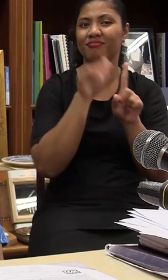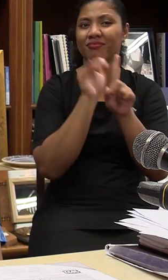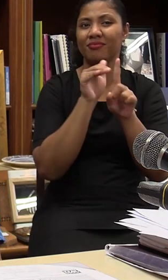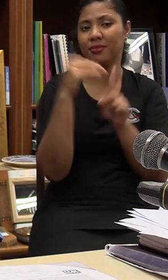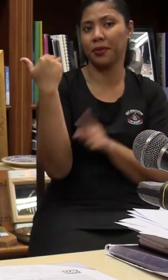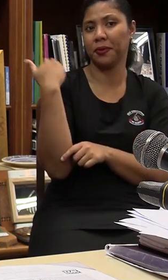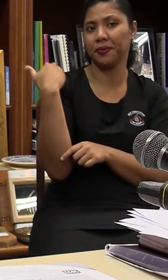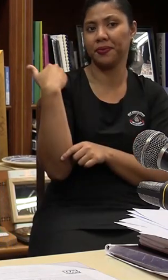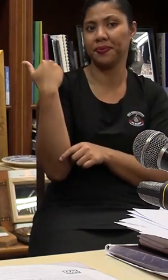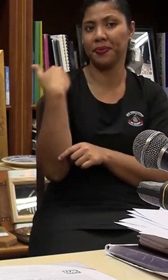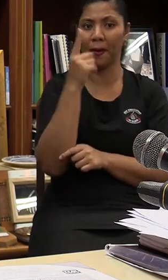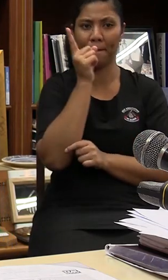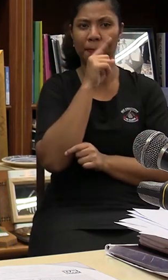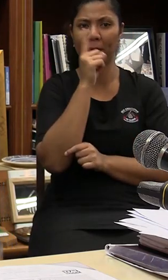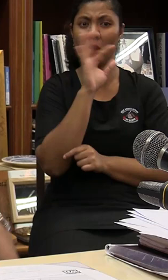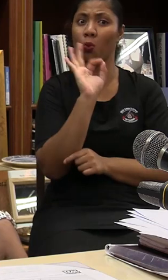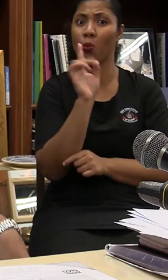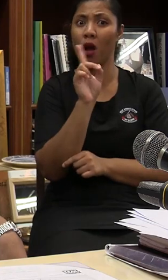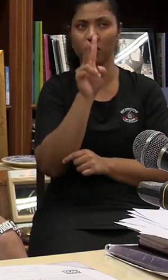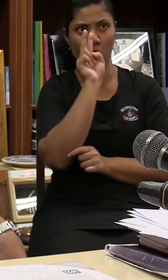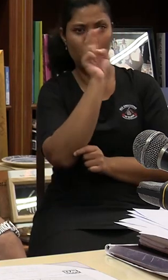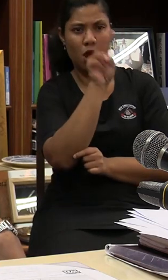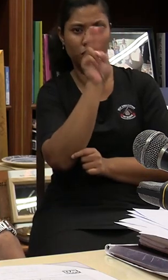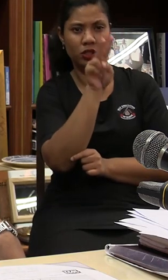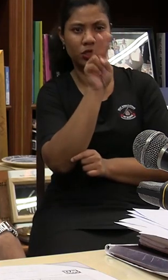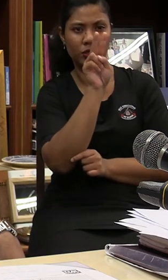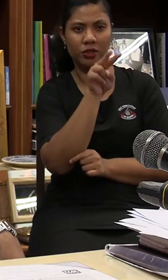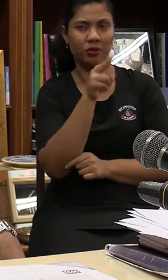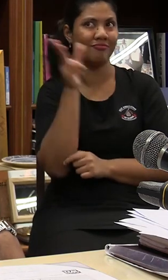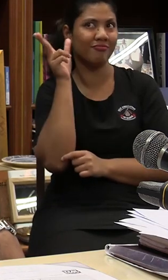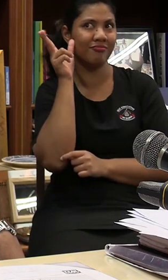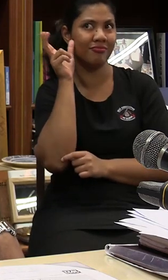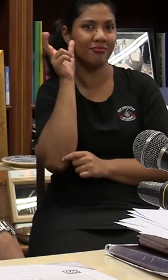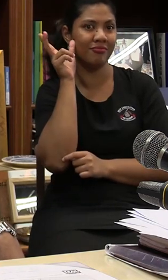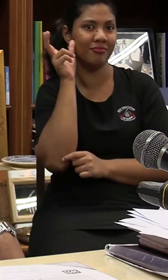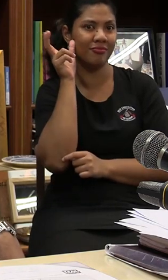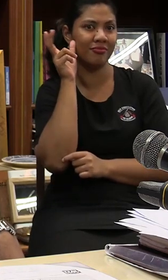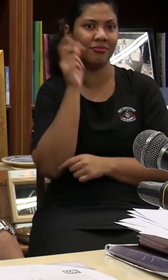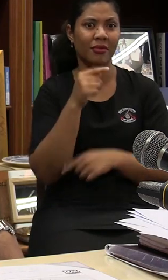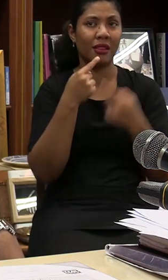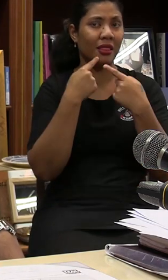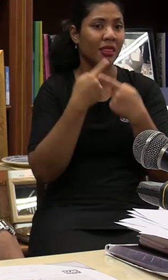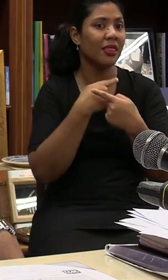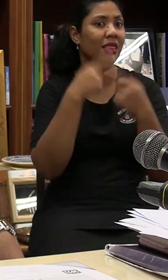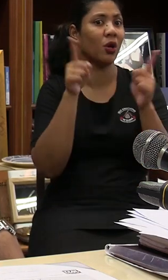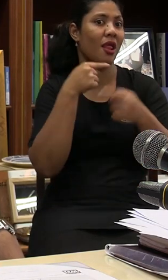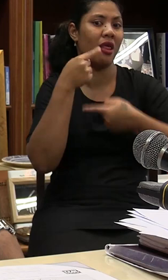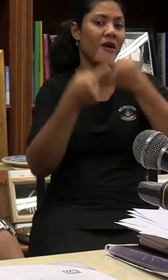was my kid but I am not kid. He was a kid and he kid.